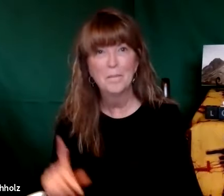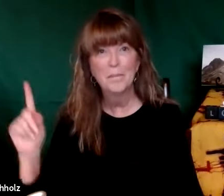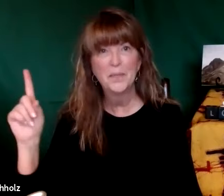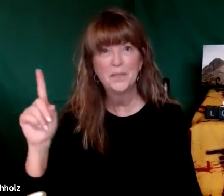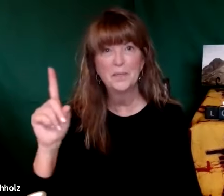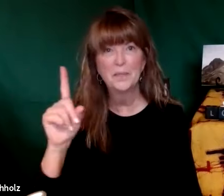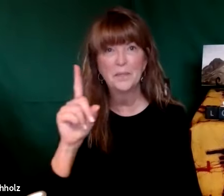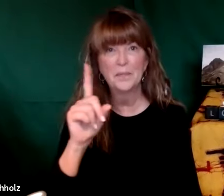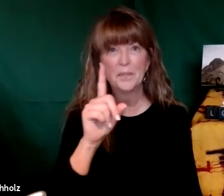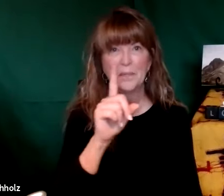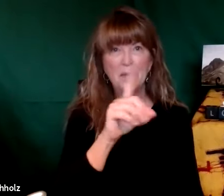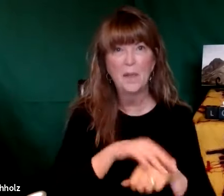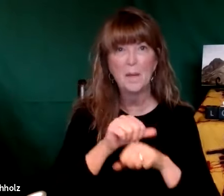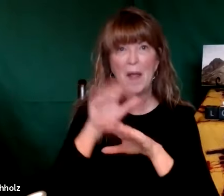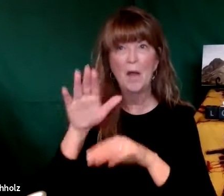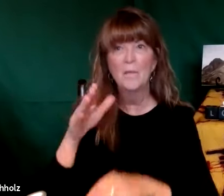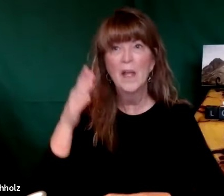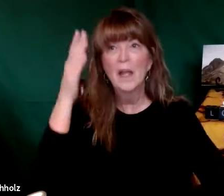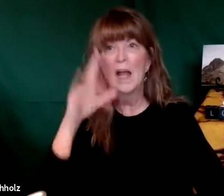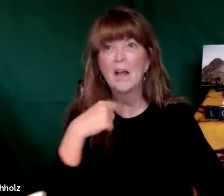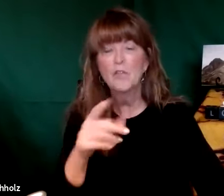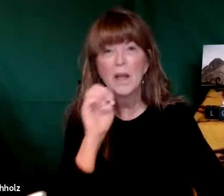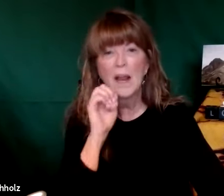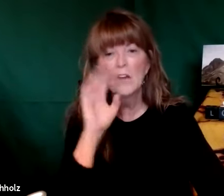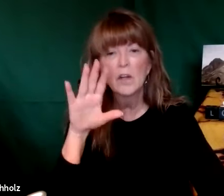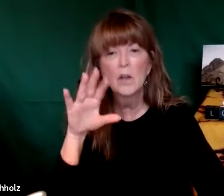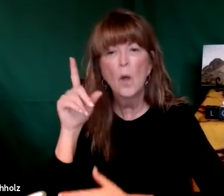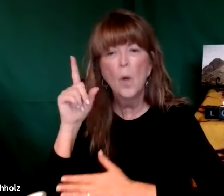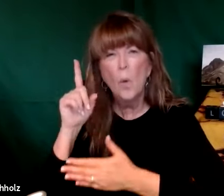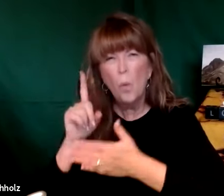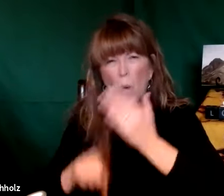he said God did come to the mountain and said Elijah